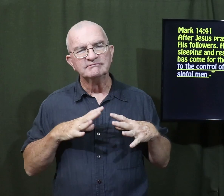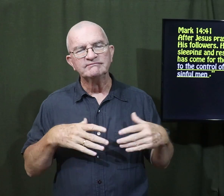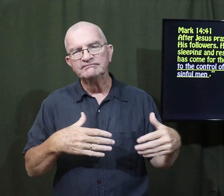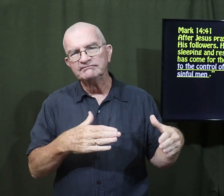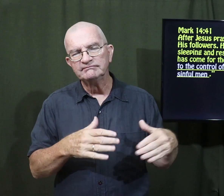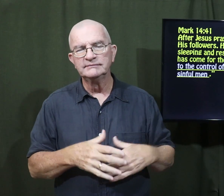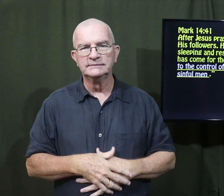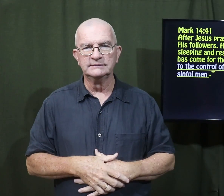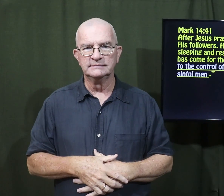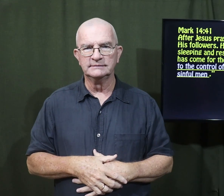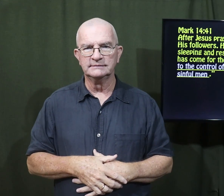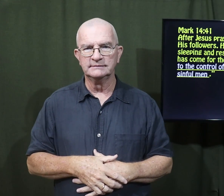It's fine.